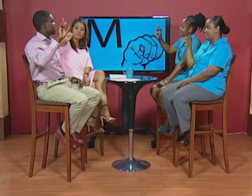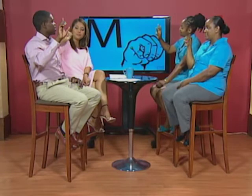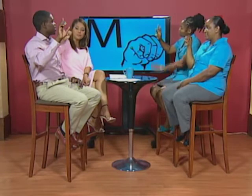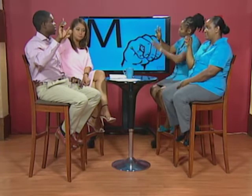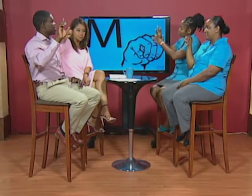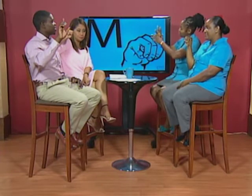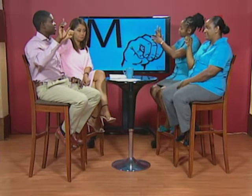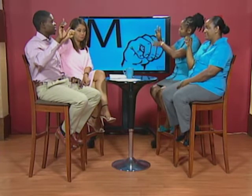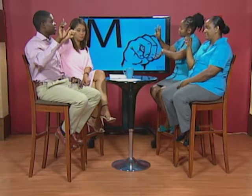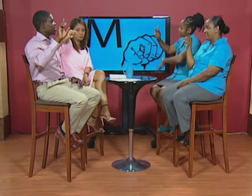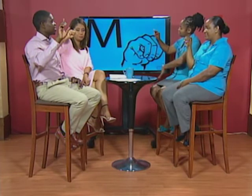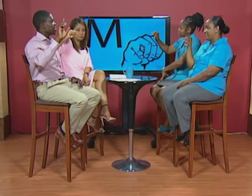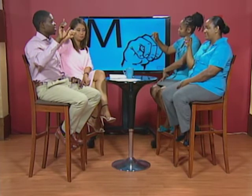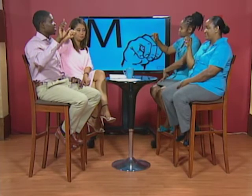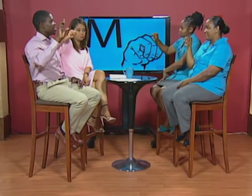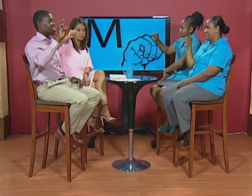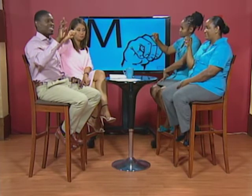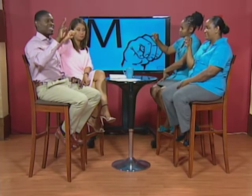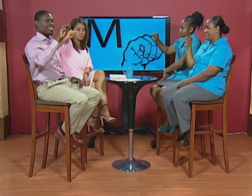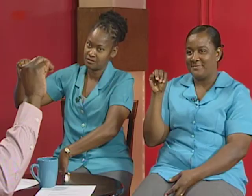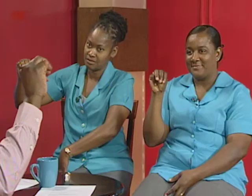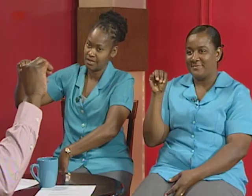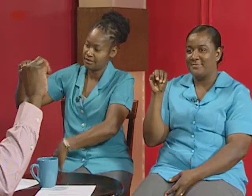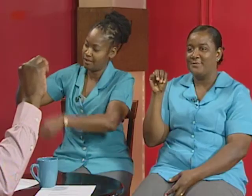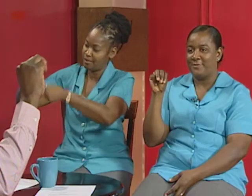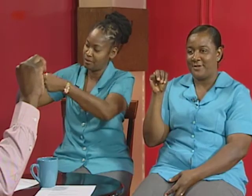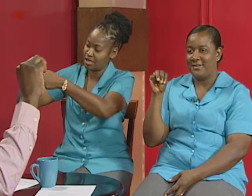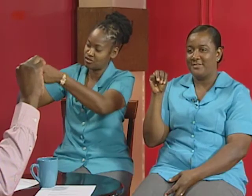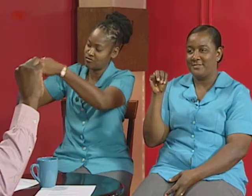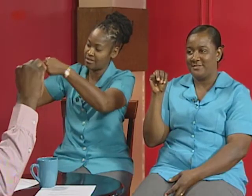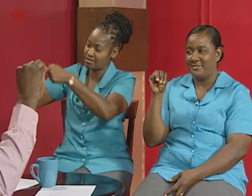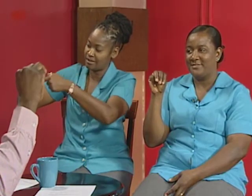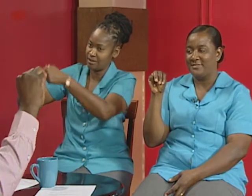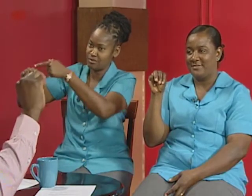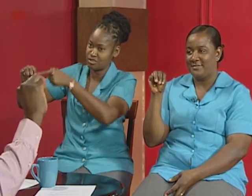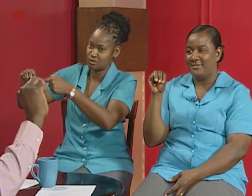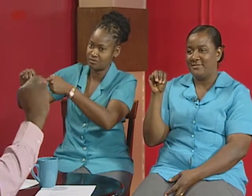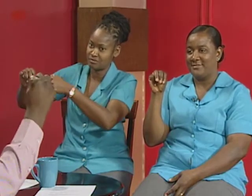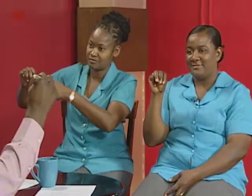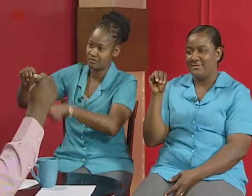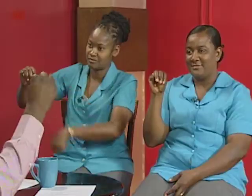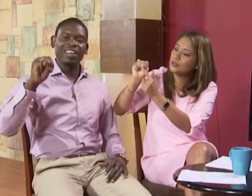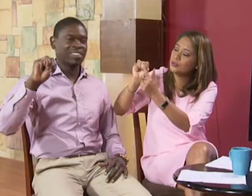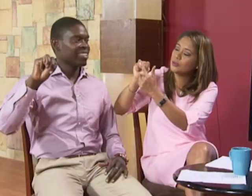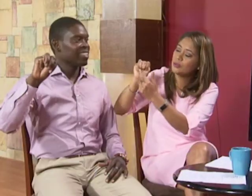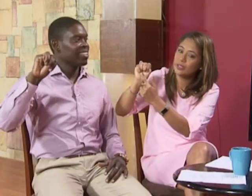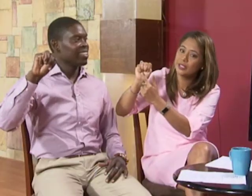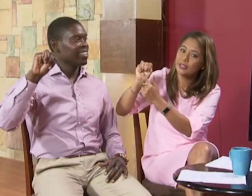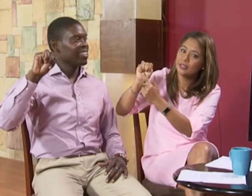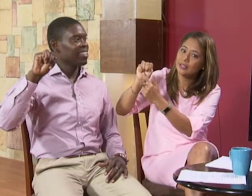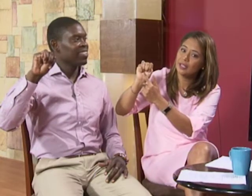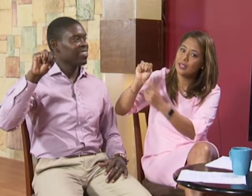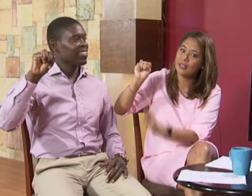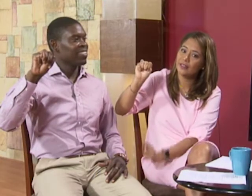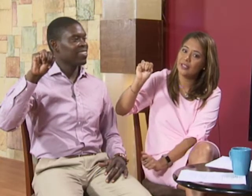so you're a pinky down and just bring this over like the m actually right in the end it's so one two three yeah and then